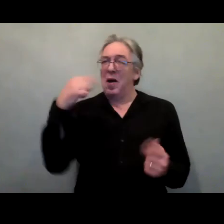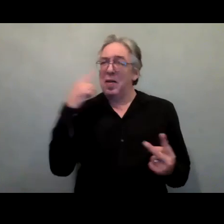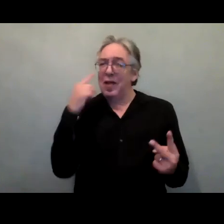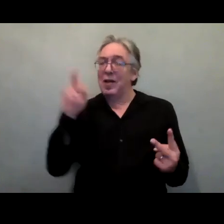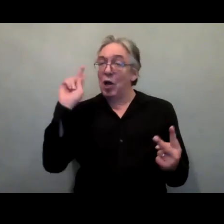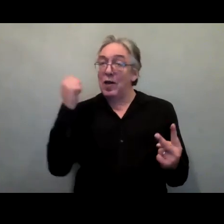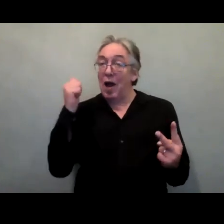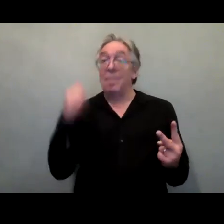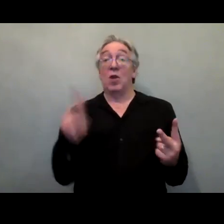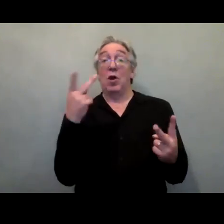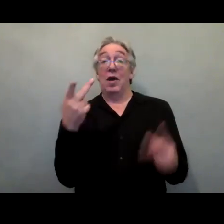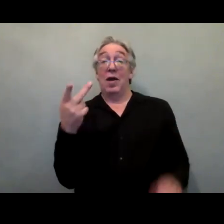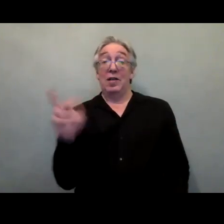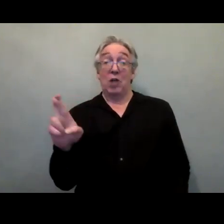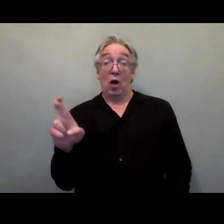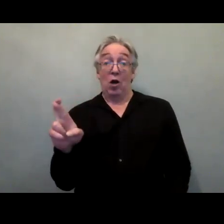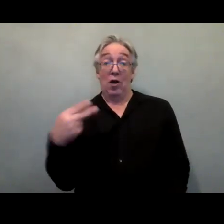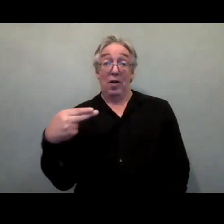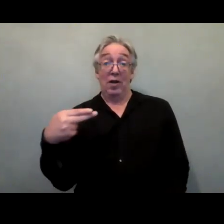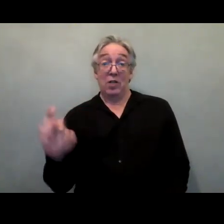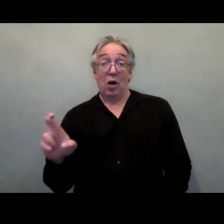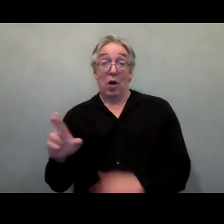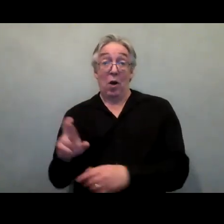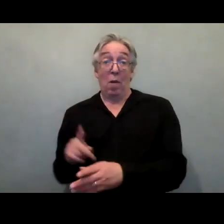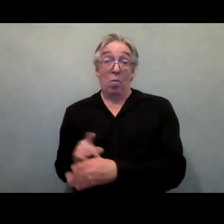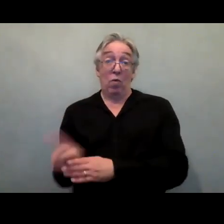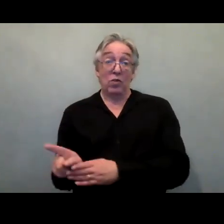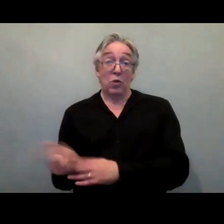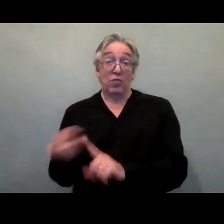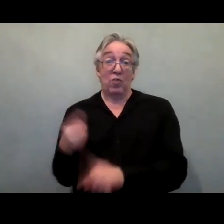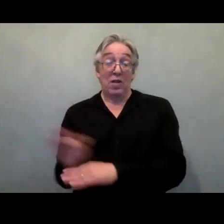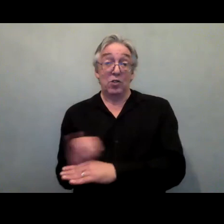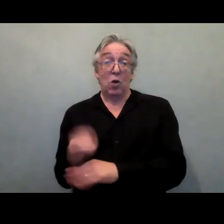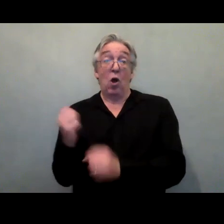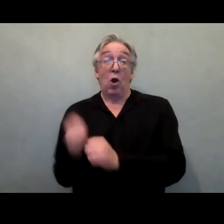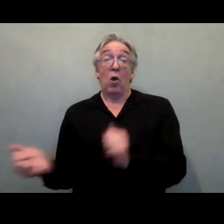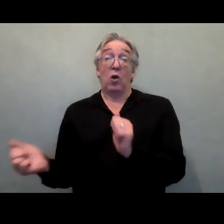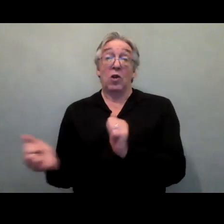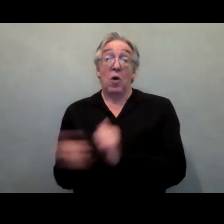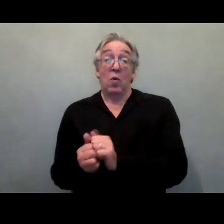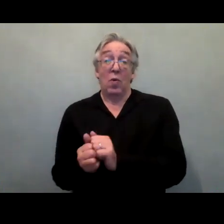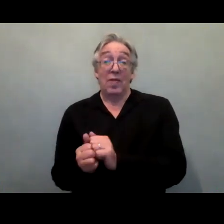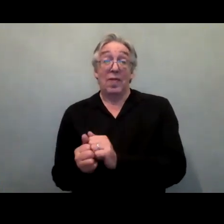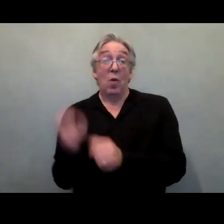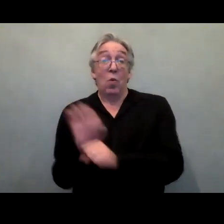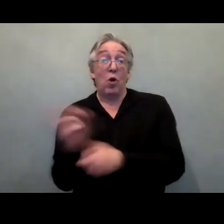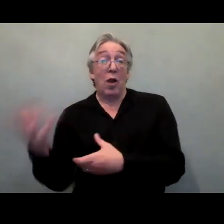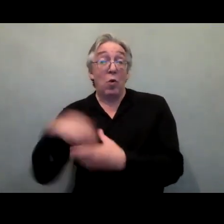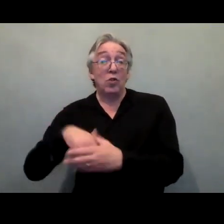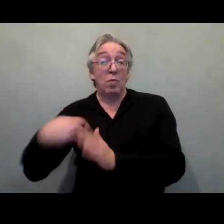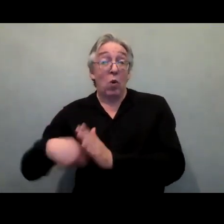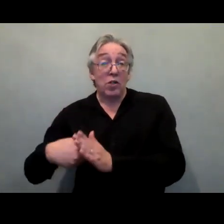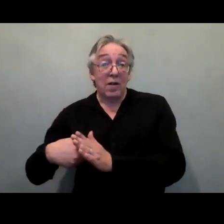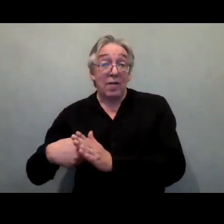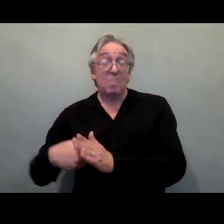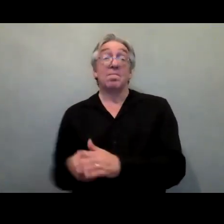professionals from the private sector, working in partnership with the Inclusion Works Consortium, acting as mentors, helping persons with